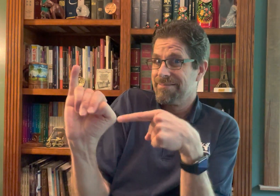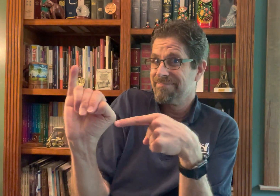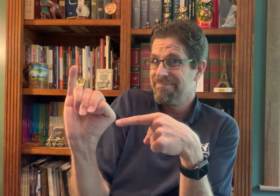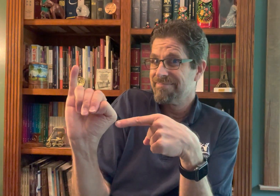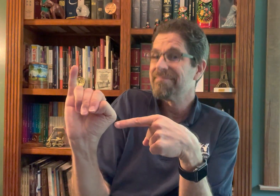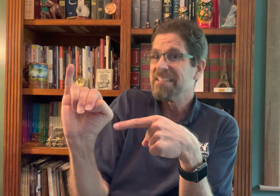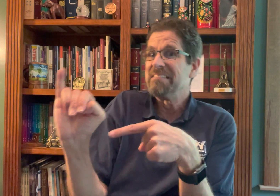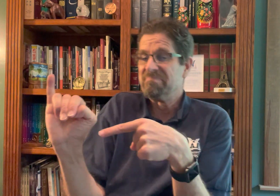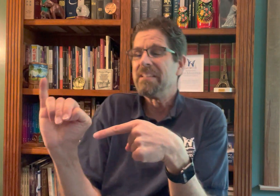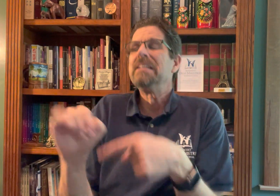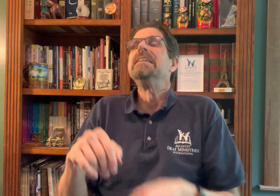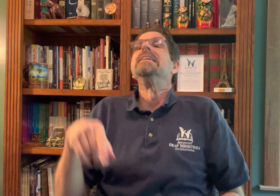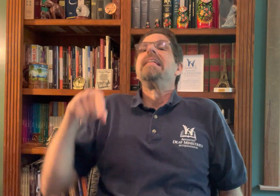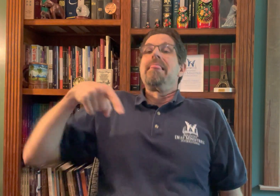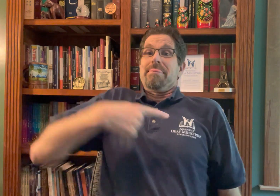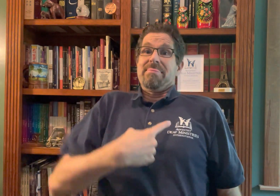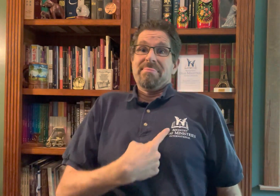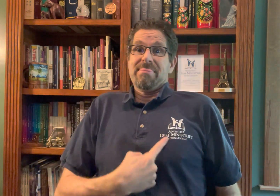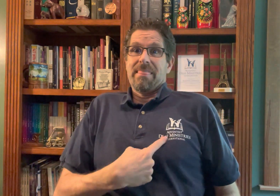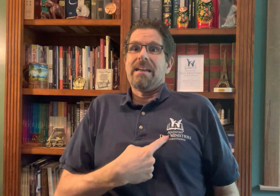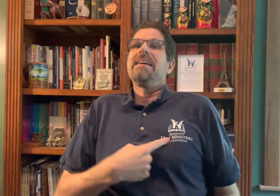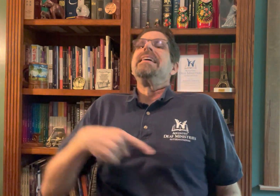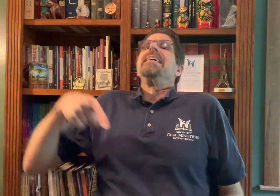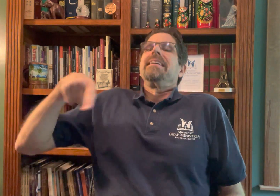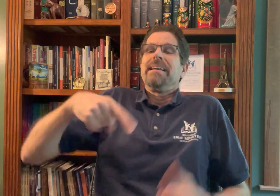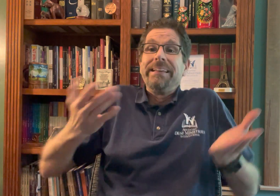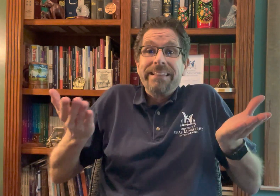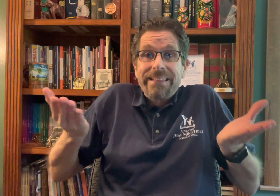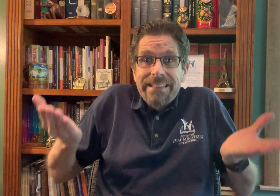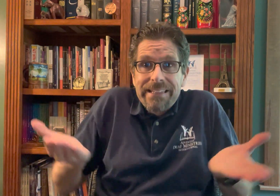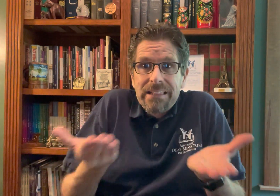Aventus Deaf Ministries International, ADMI,